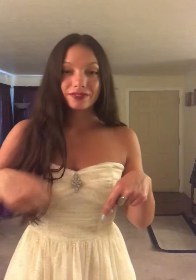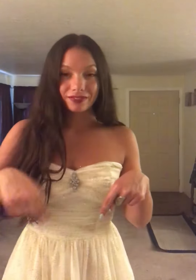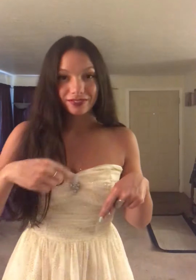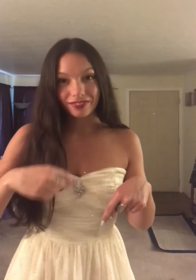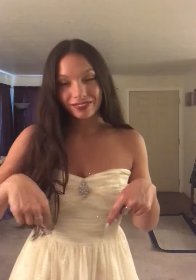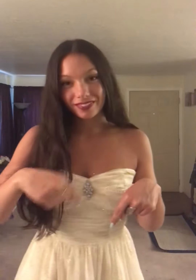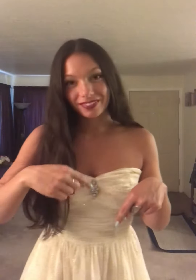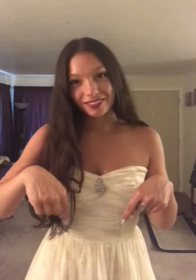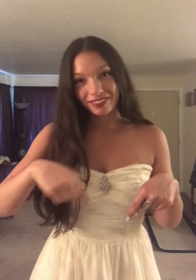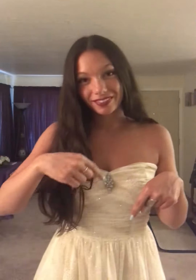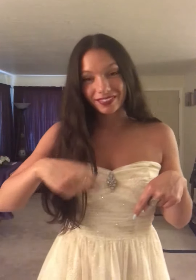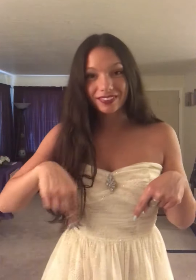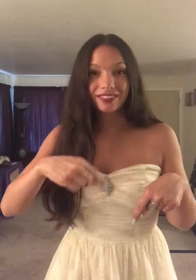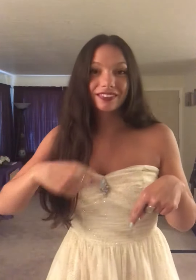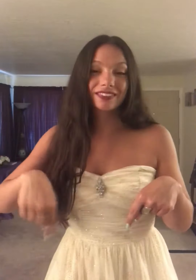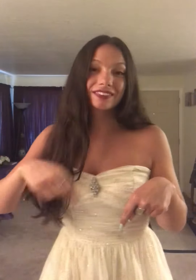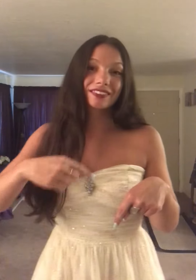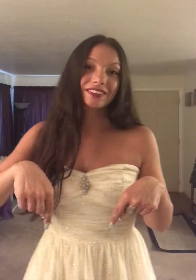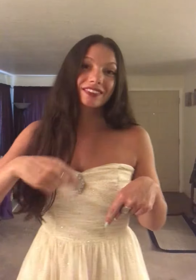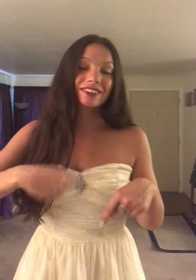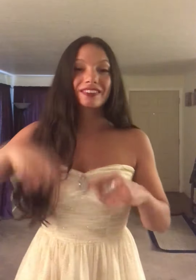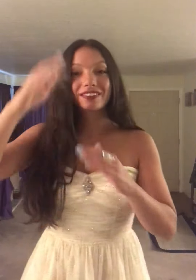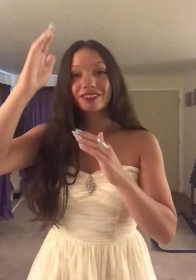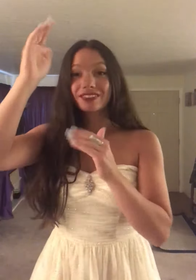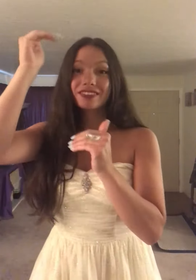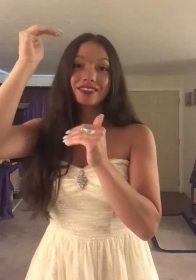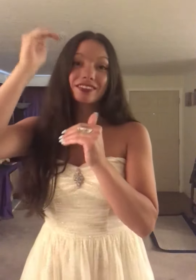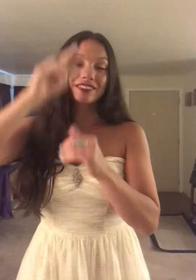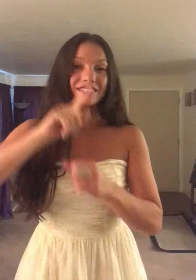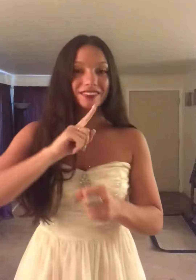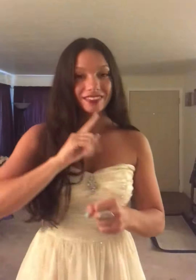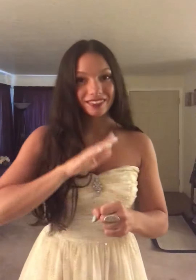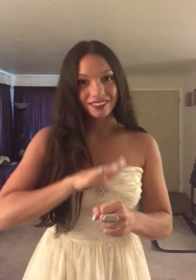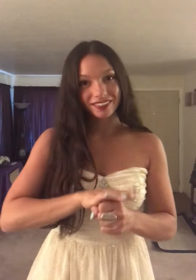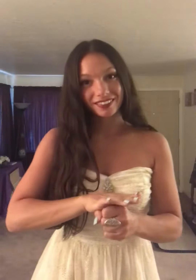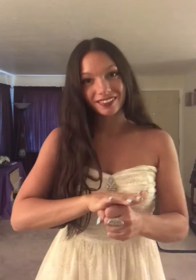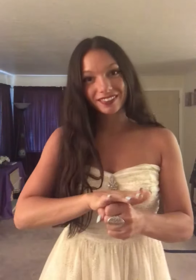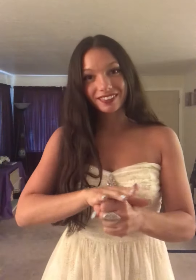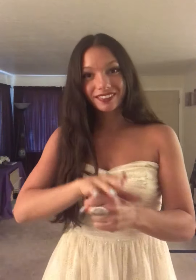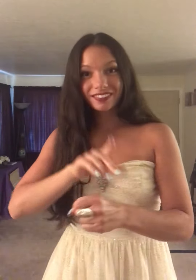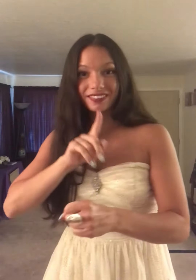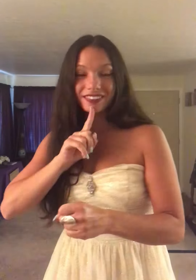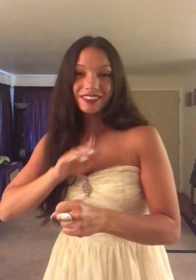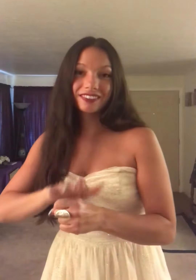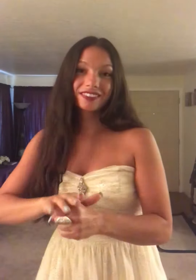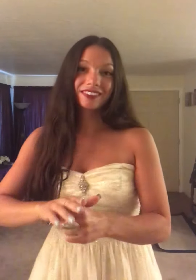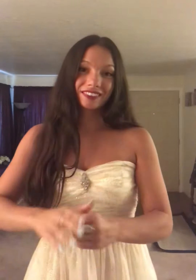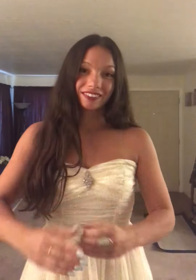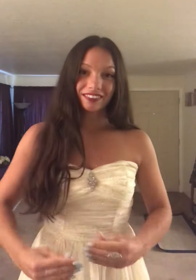Heartbeats, fast, colors and promises